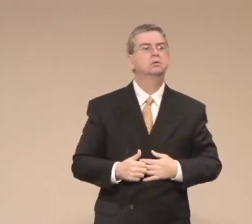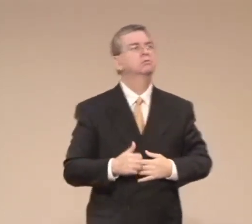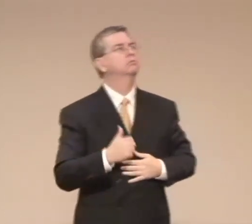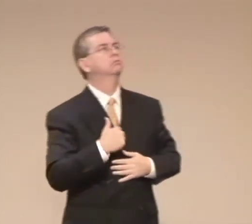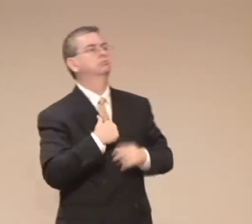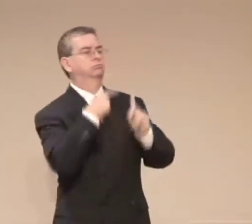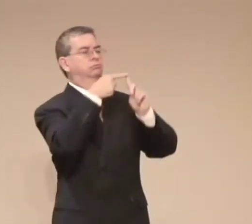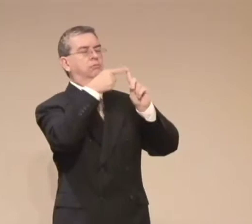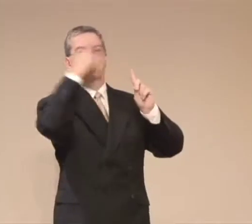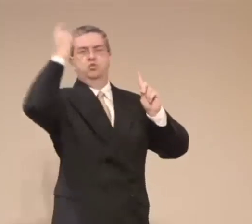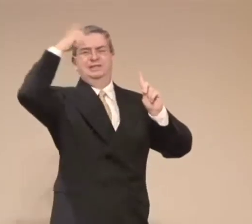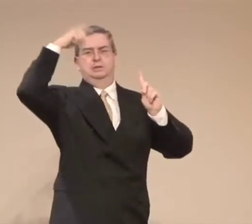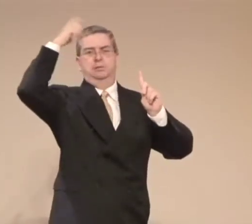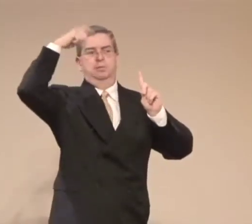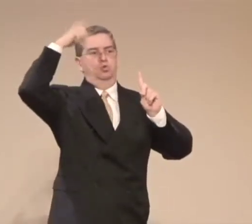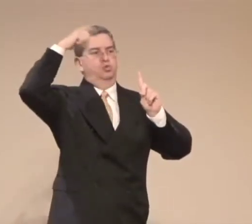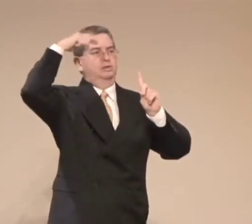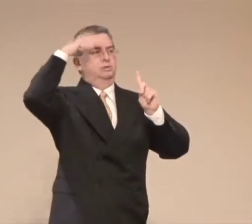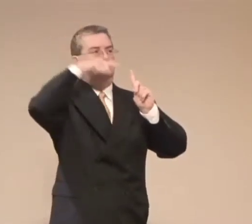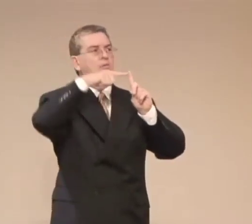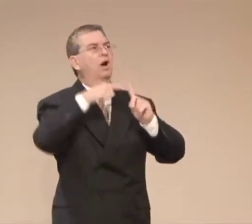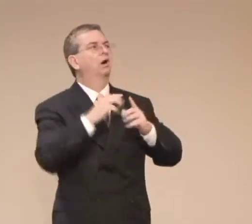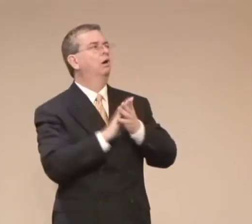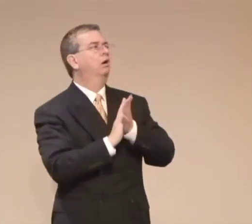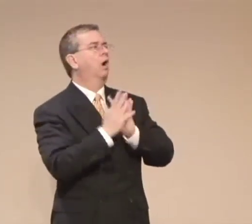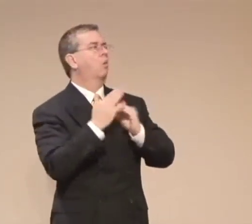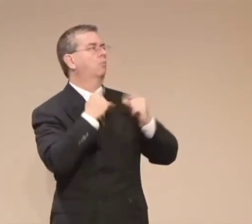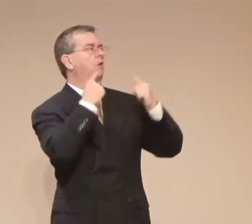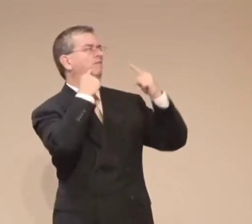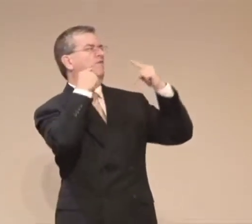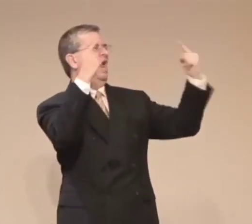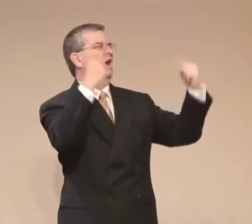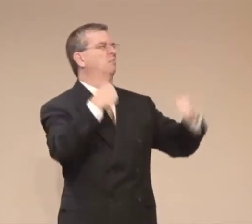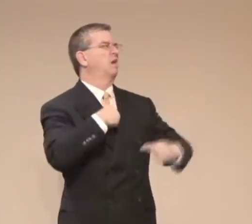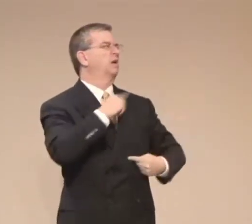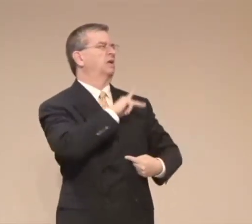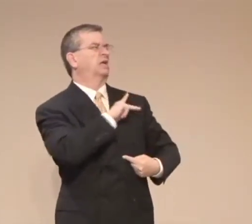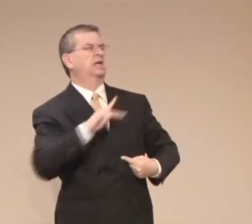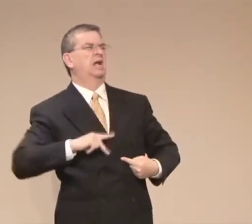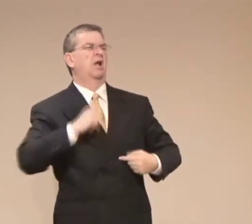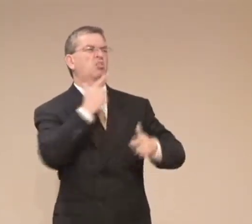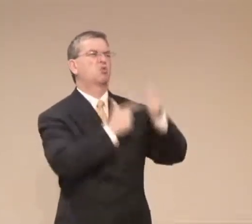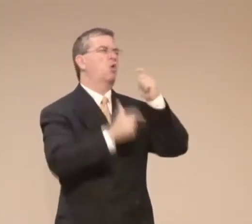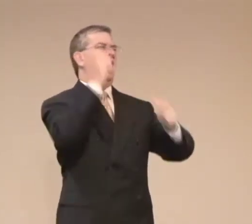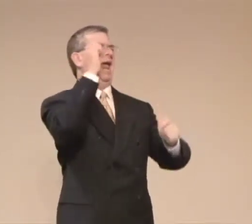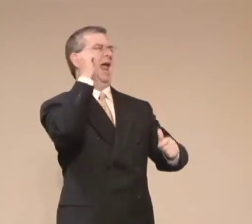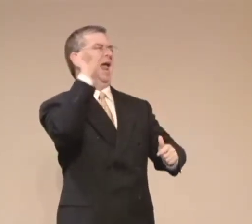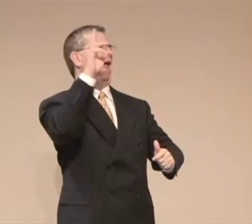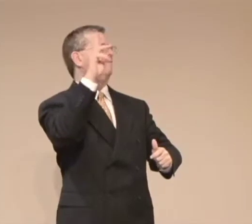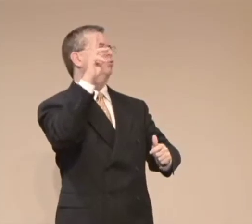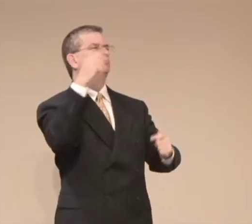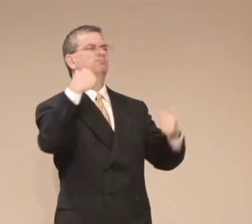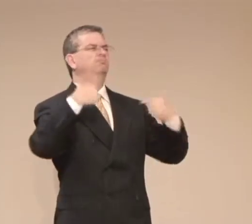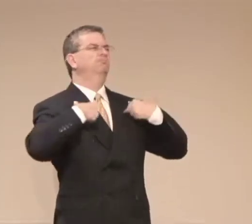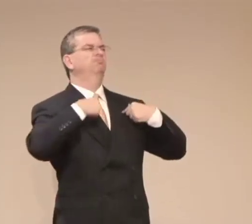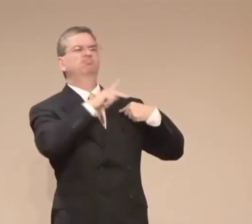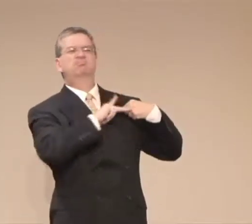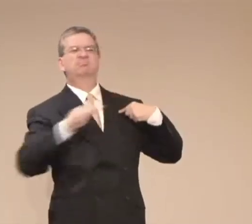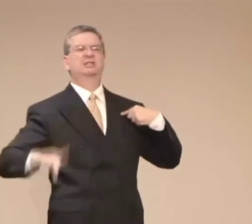And the angel came to Solomon and said, tell me what you want from God. And he says, he told the angel, I